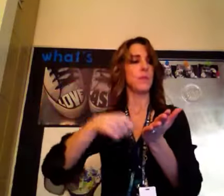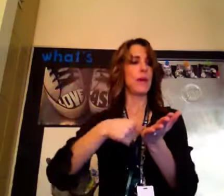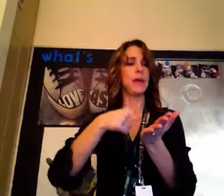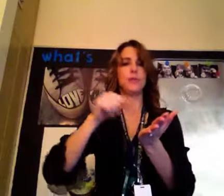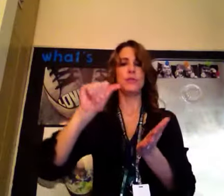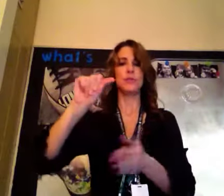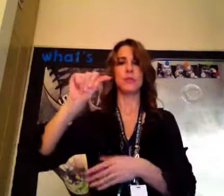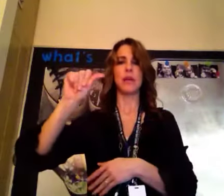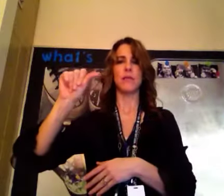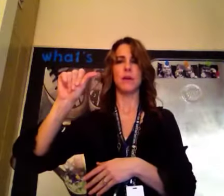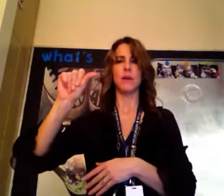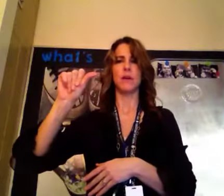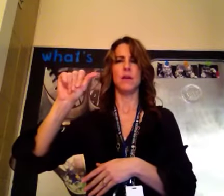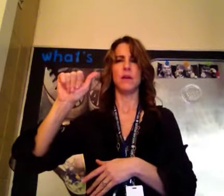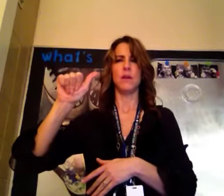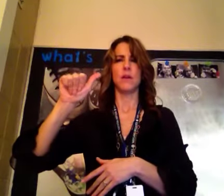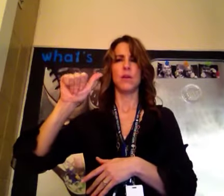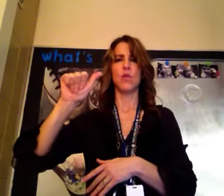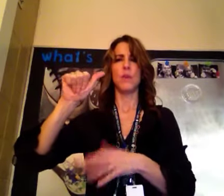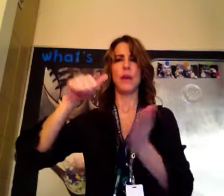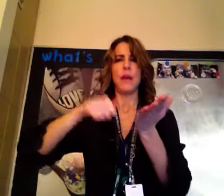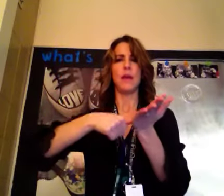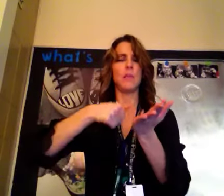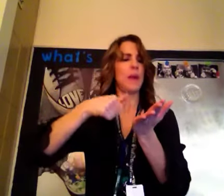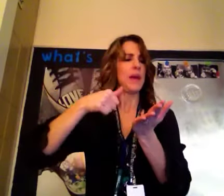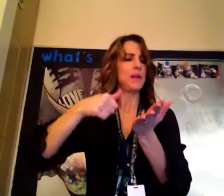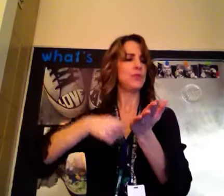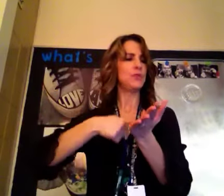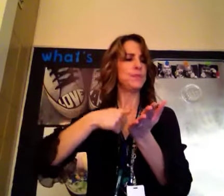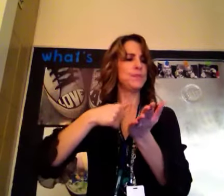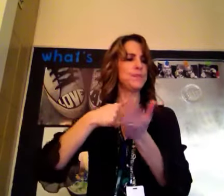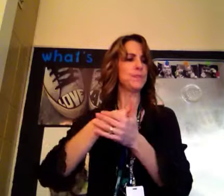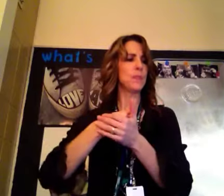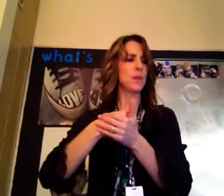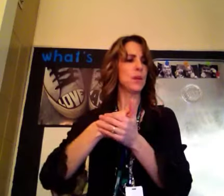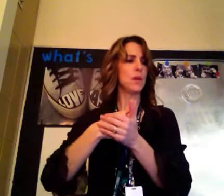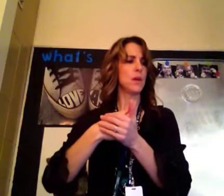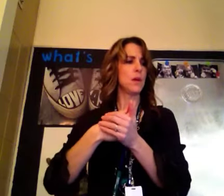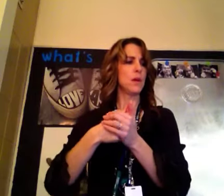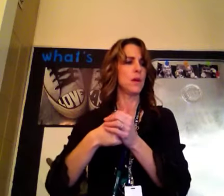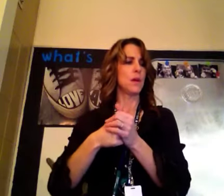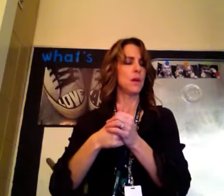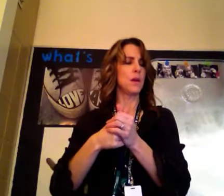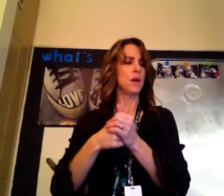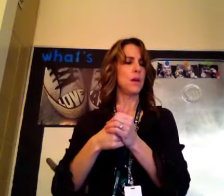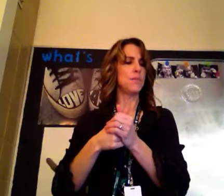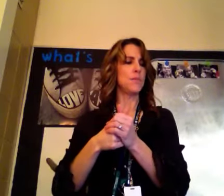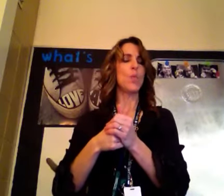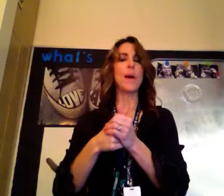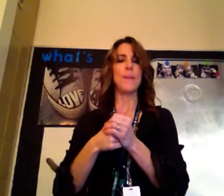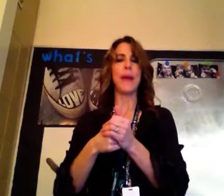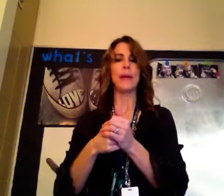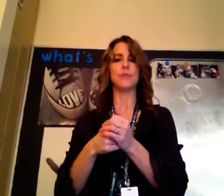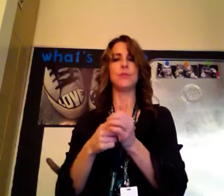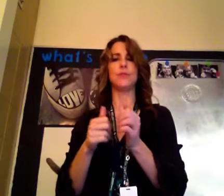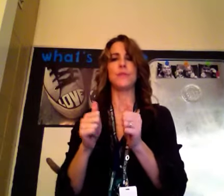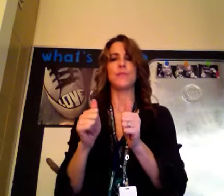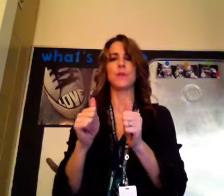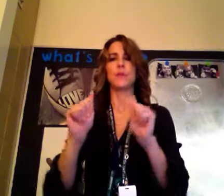page, kind of a open A page. Um, web page, so